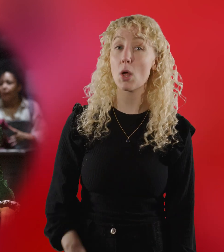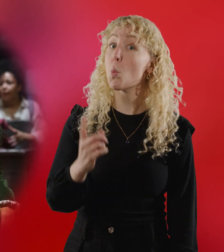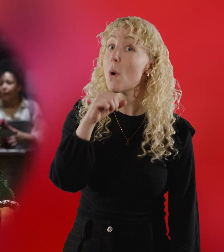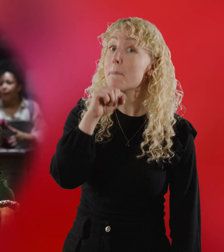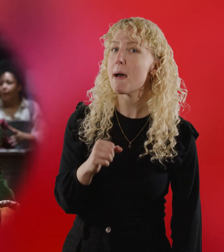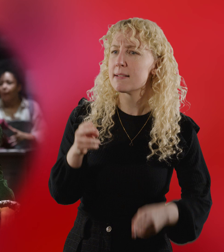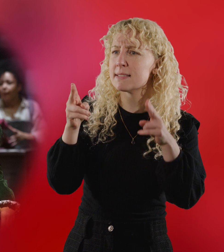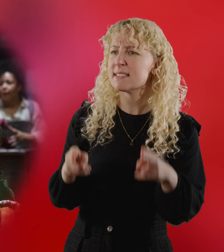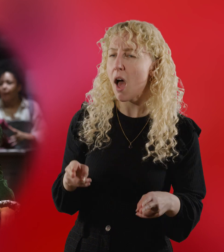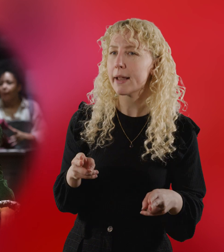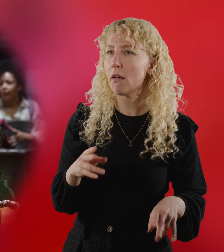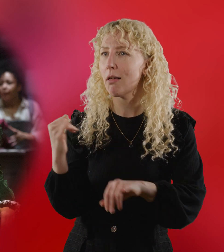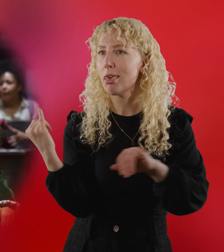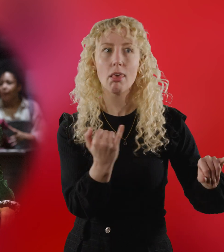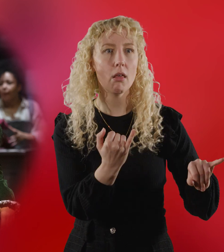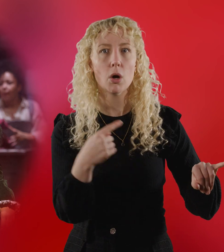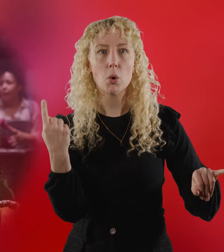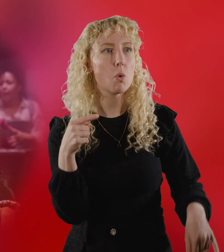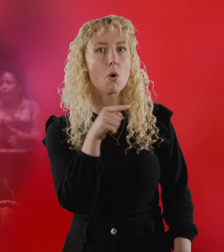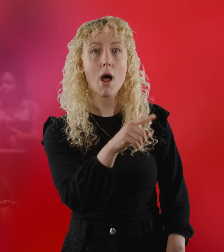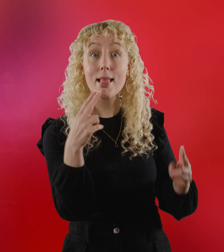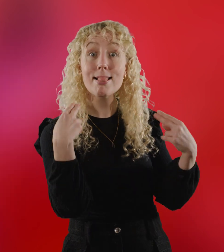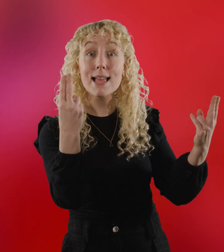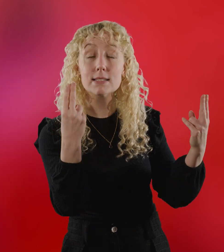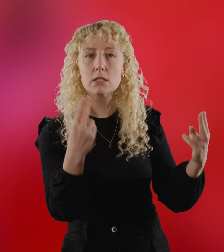One of the merchants is killed and Liz is blamed.